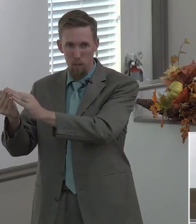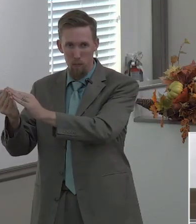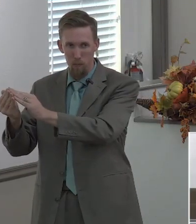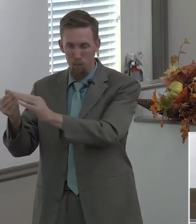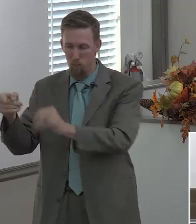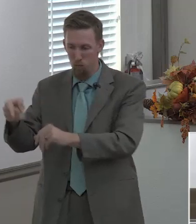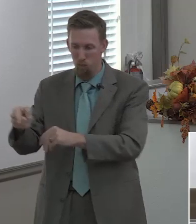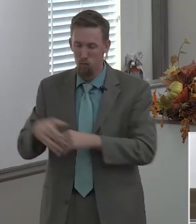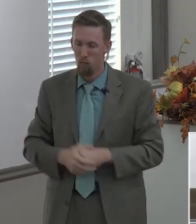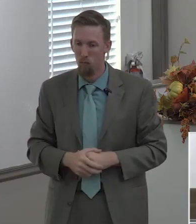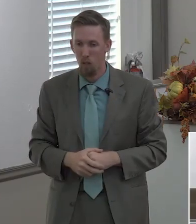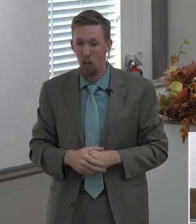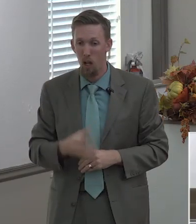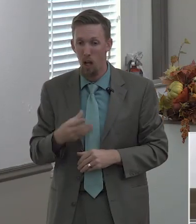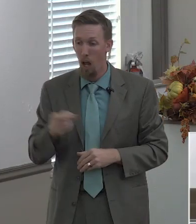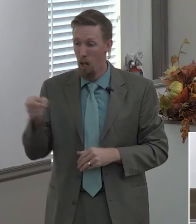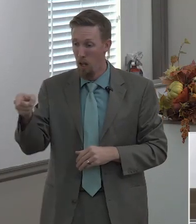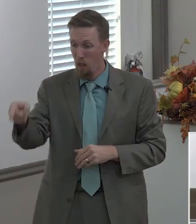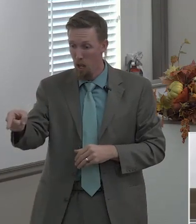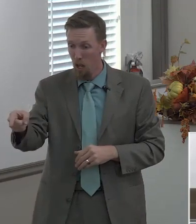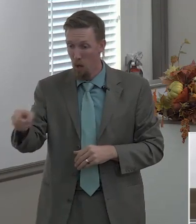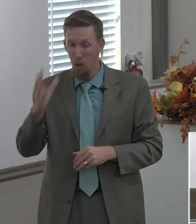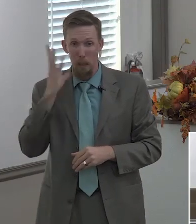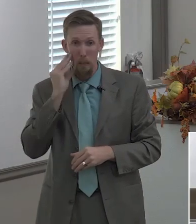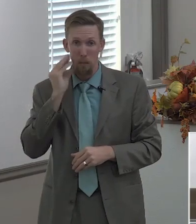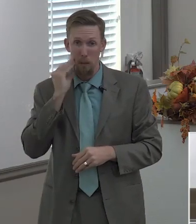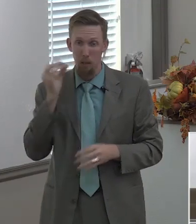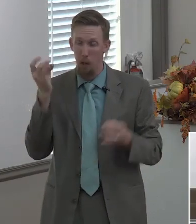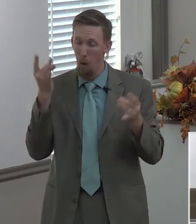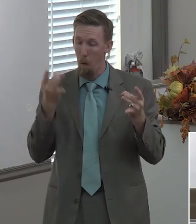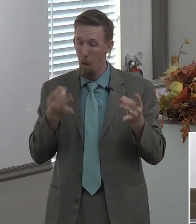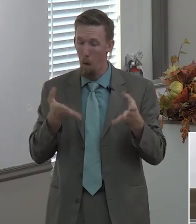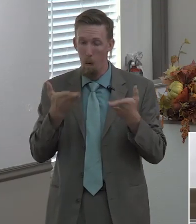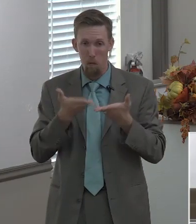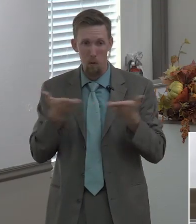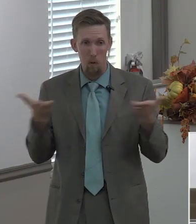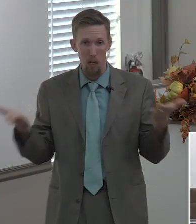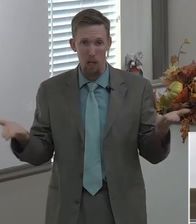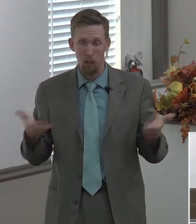and brothers and sisters in christ were going through tremendous things